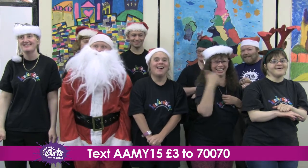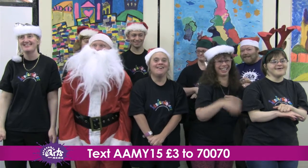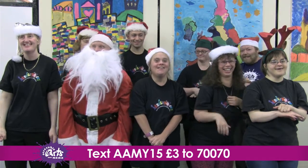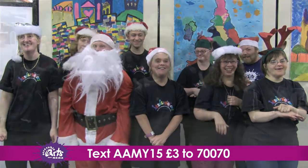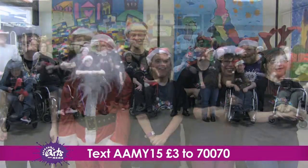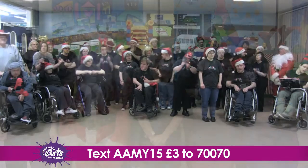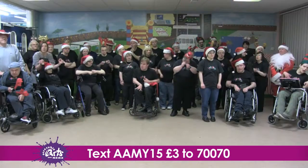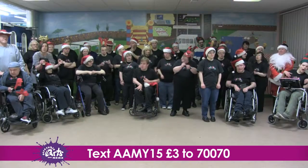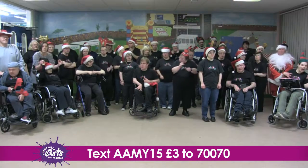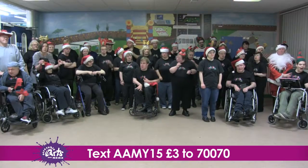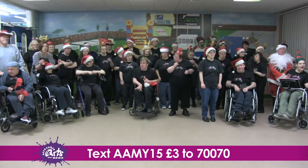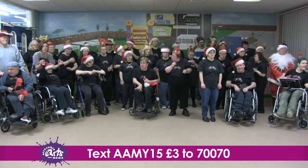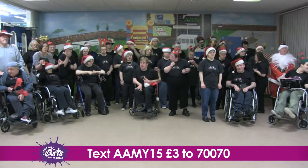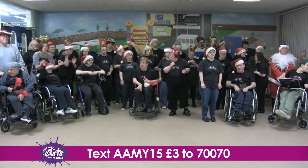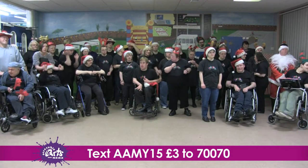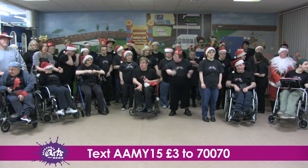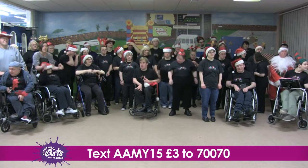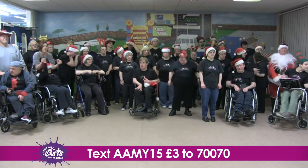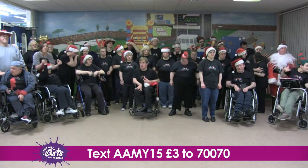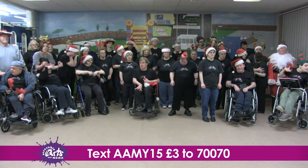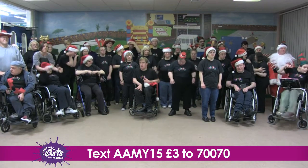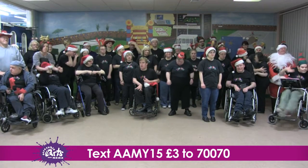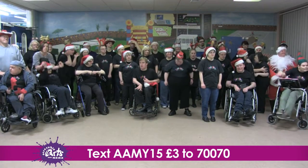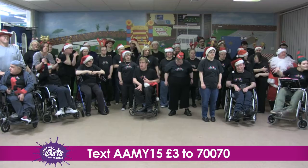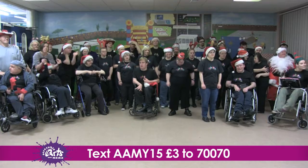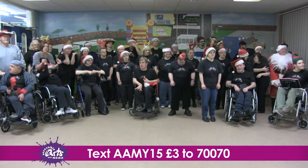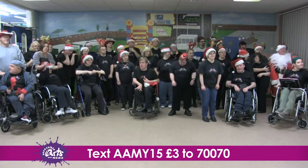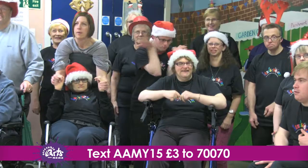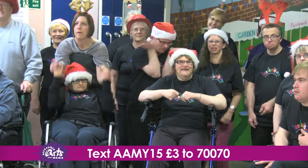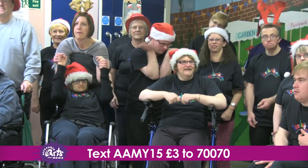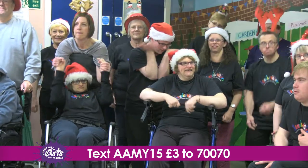Christmas.